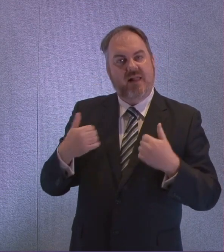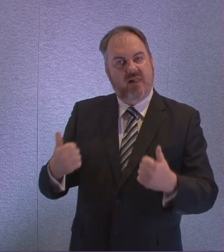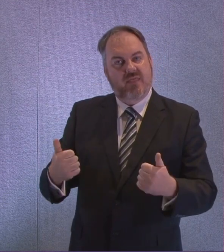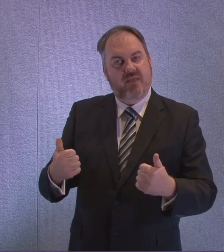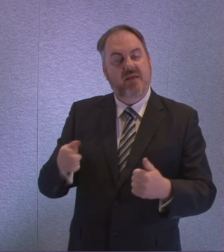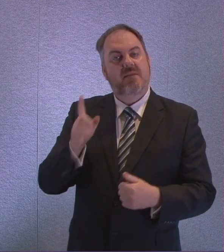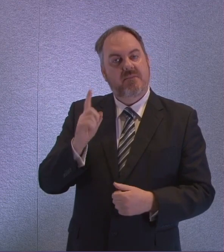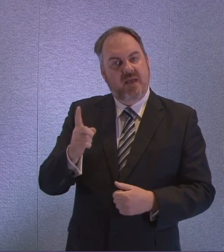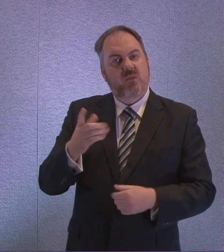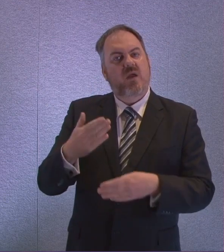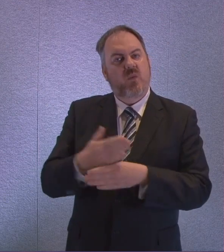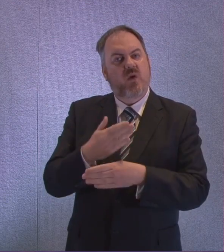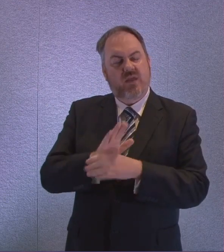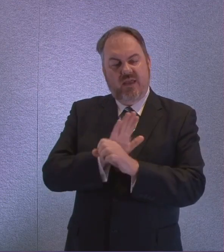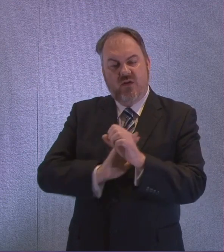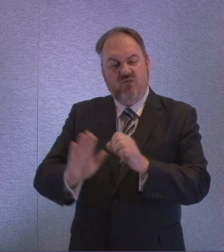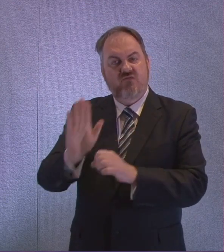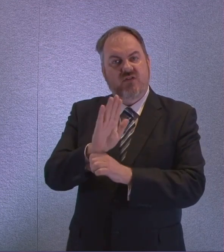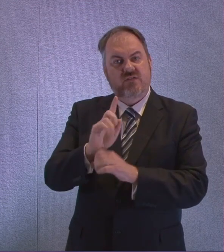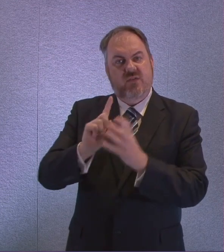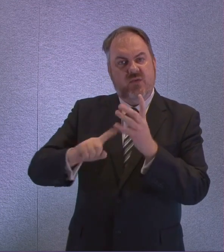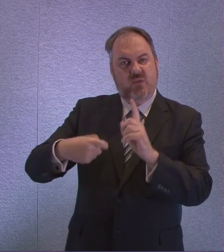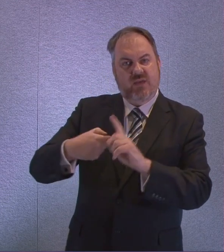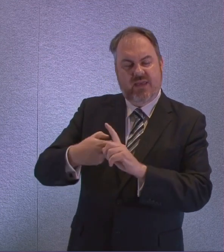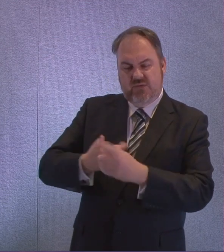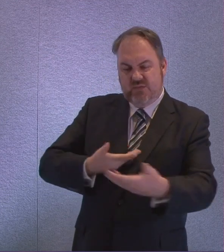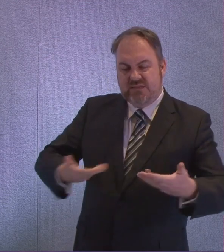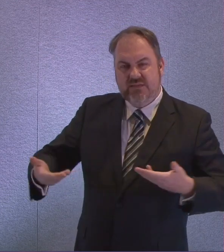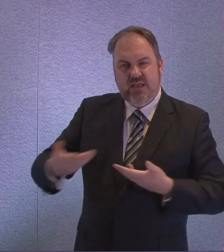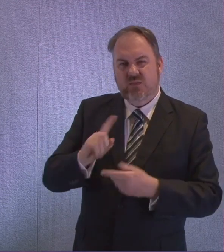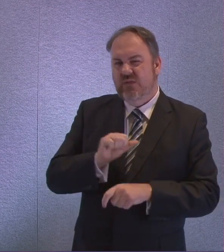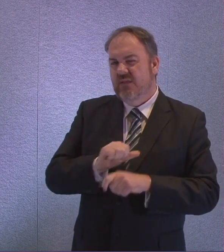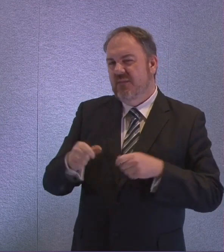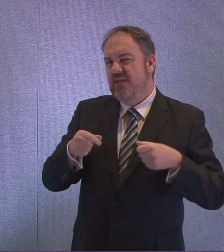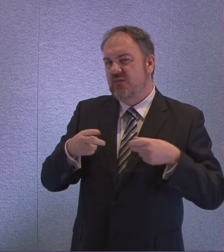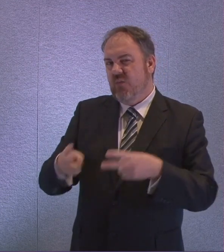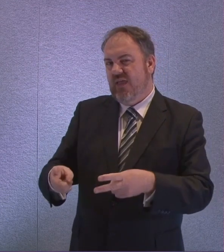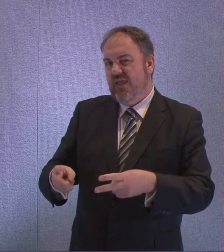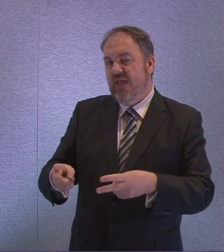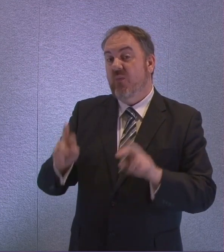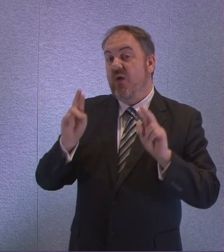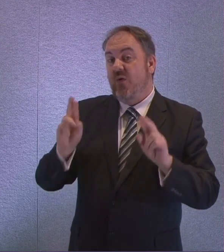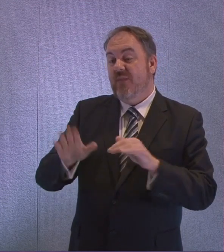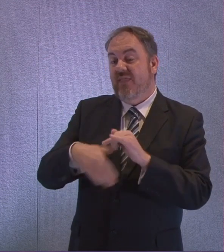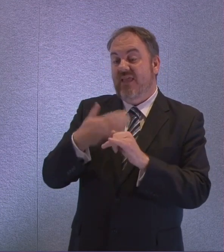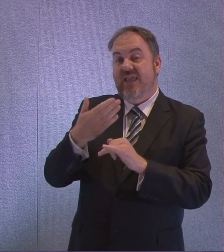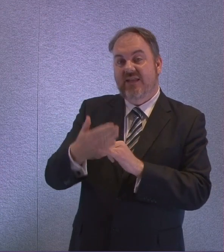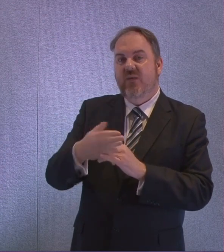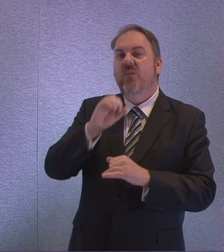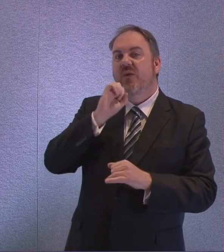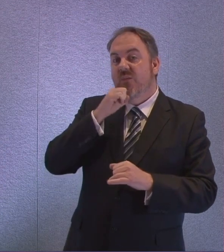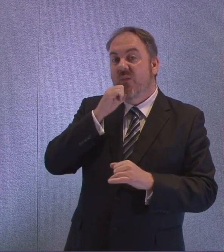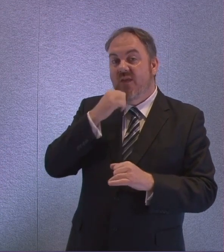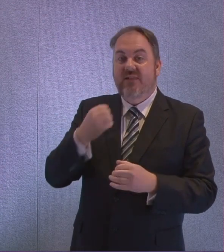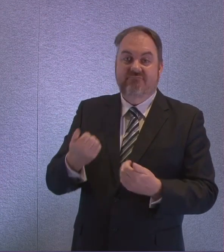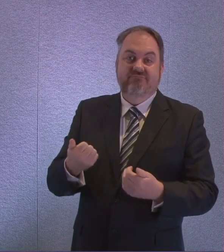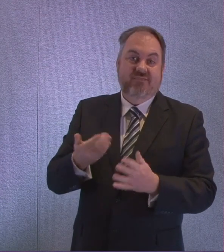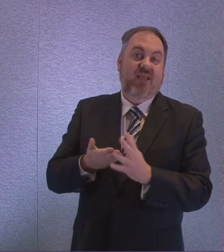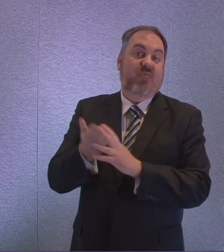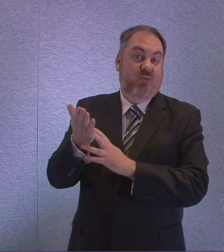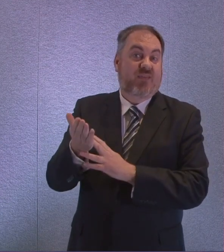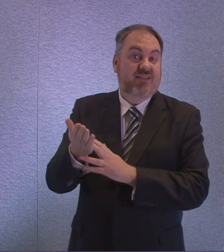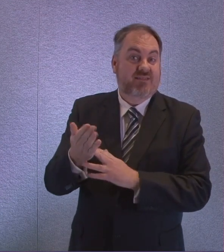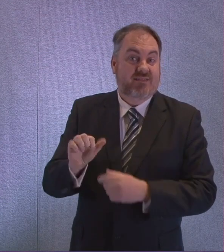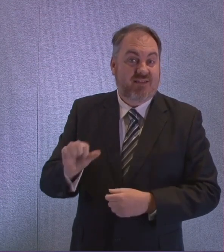as part of a four-nation strategy across the UK, and that we can all hope as a country to come out of this together eventually. First